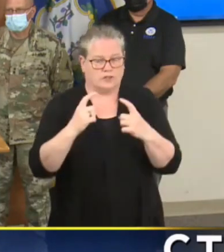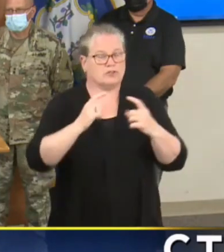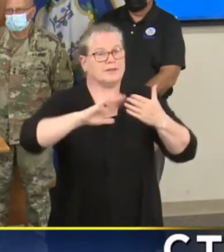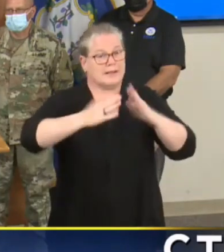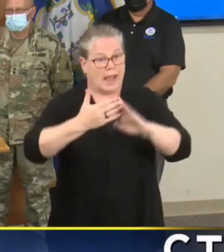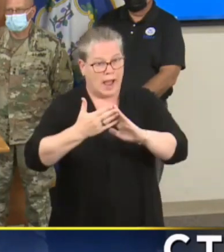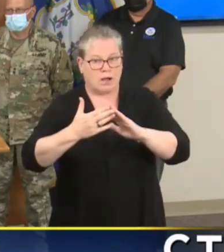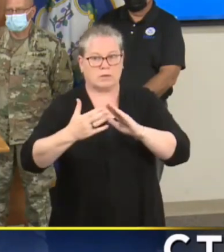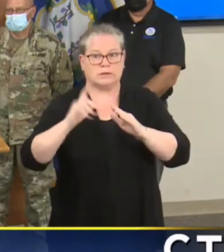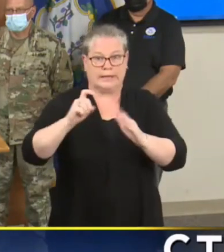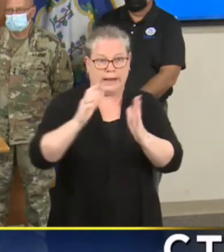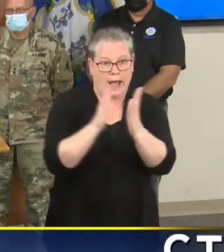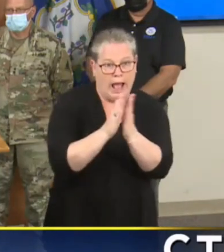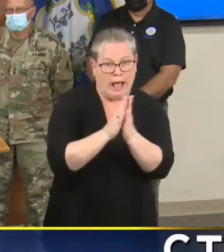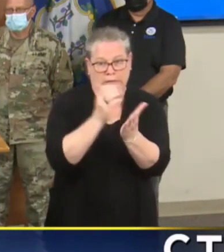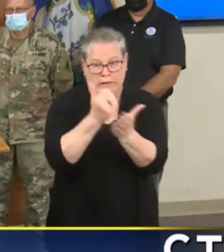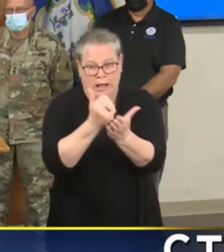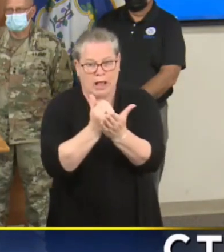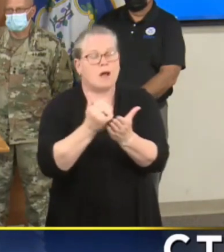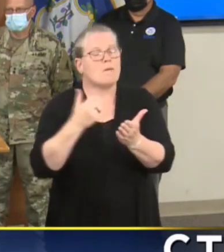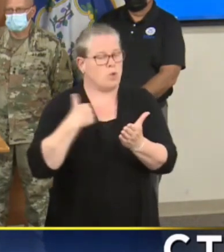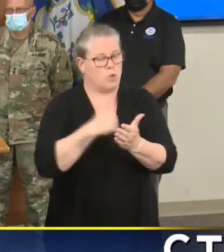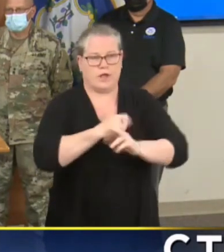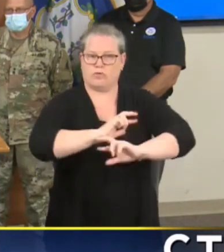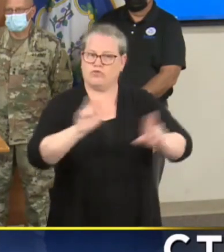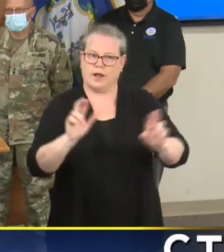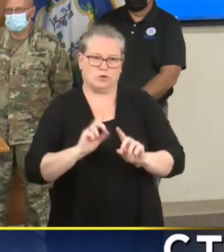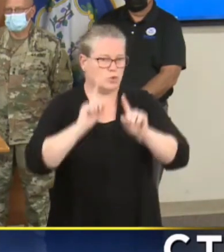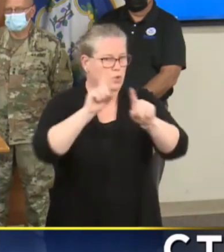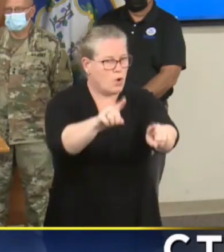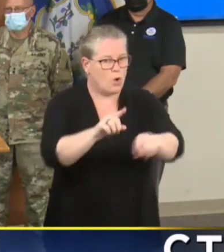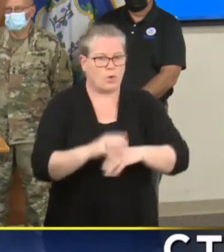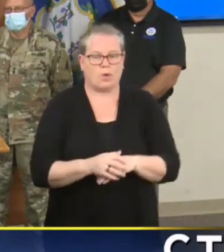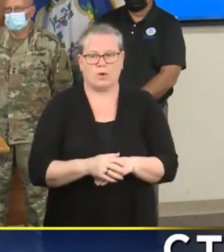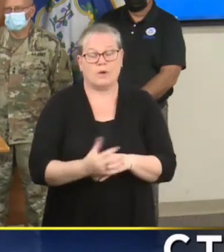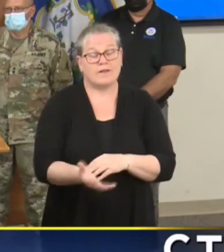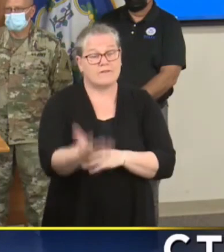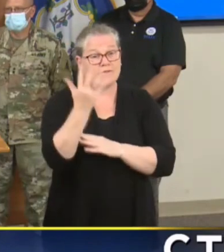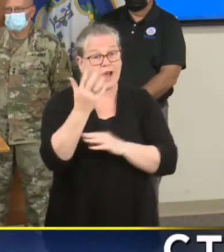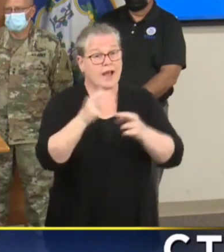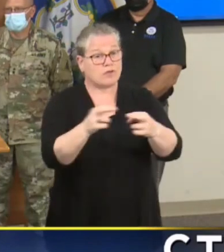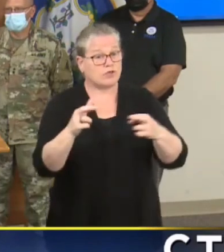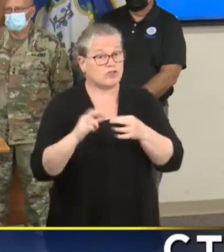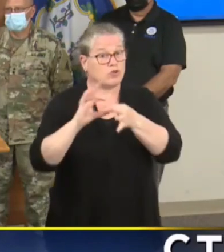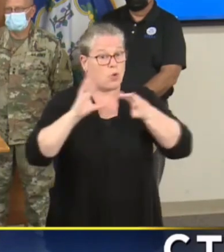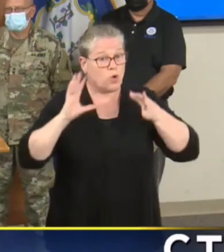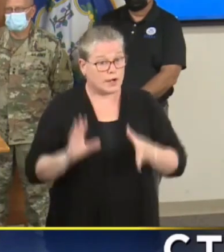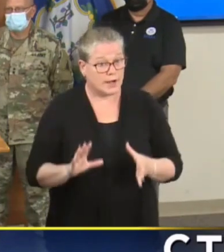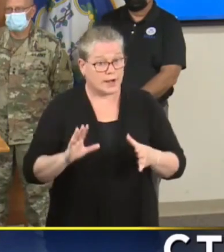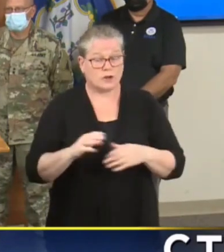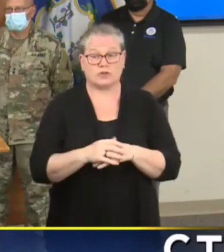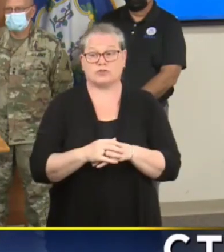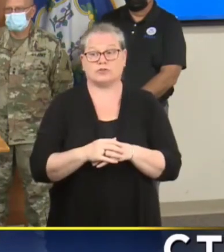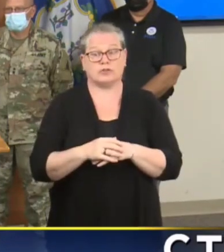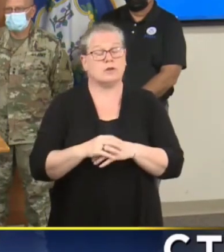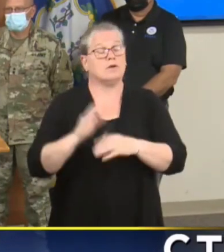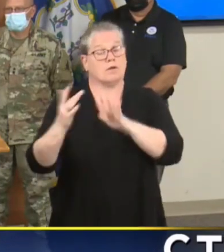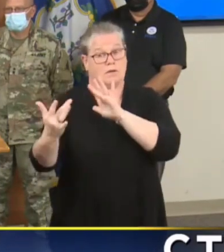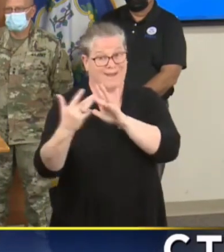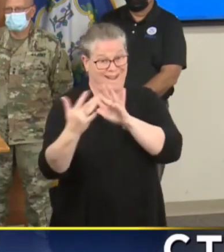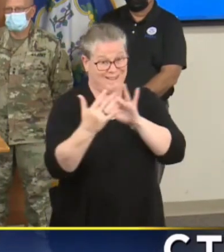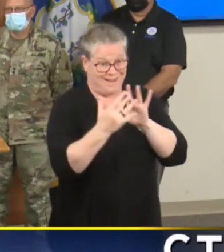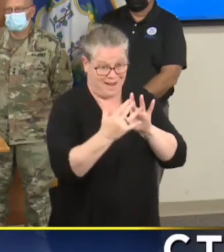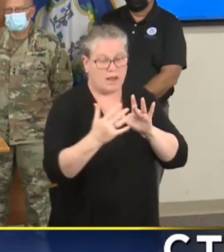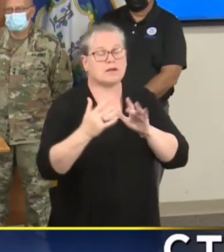work through a regional process where we have five regional coordinators and all the requests can come in through them and then be